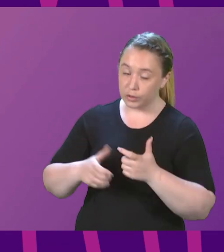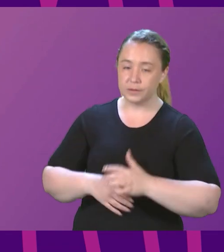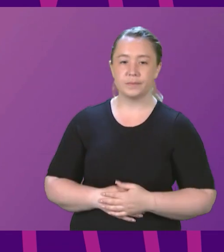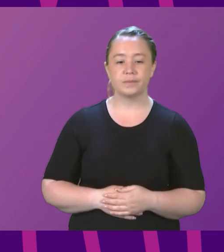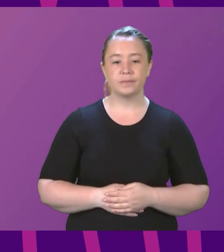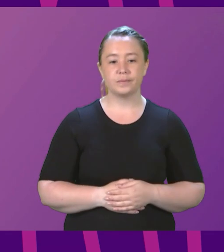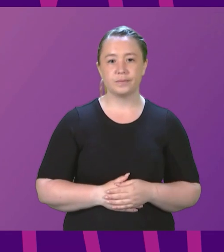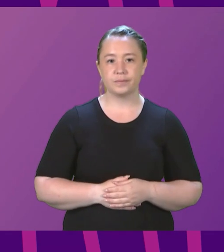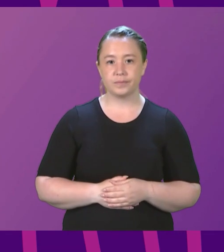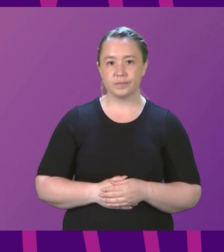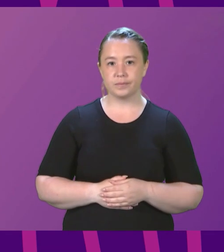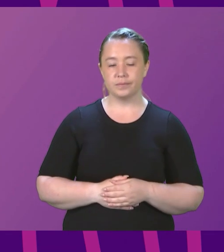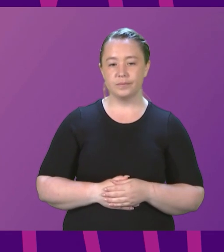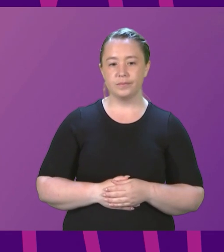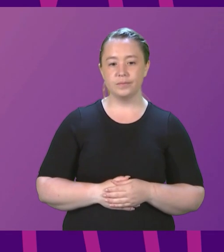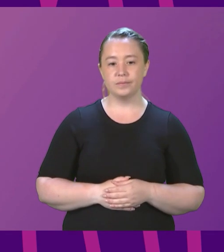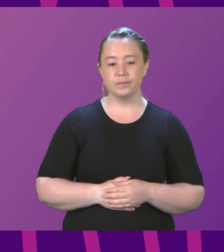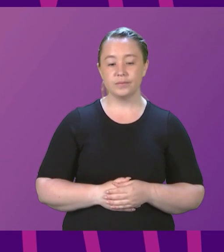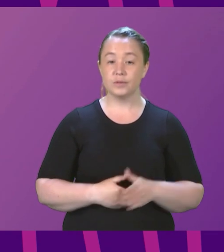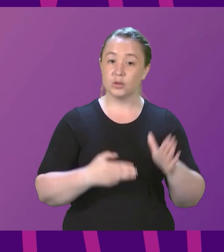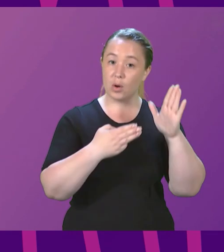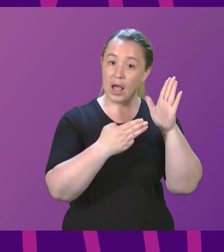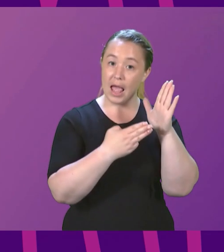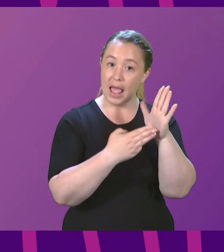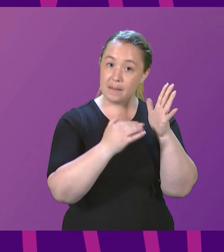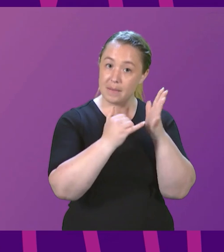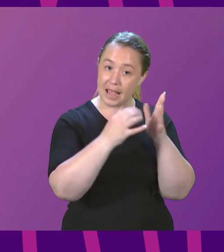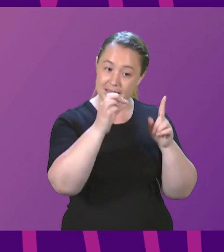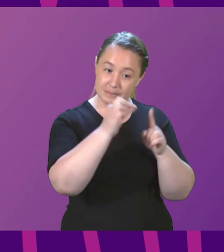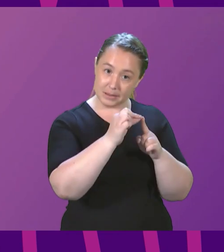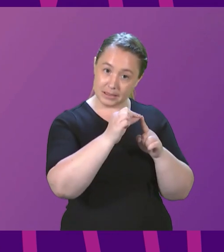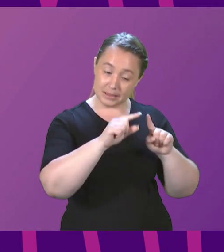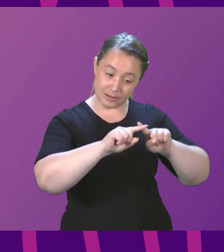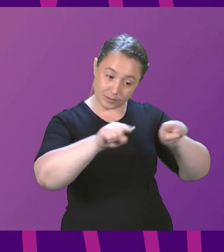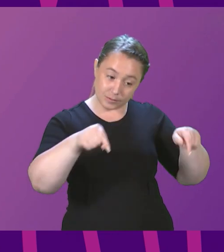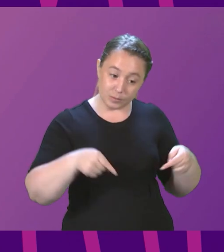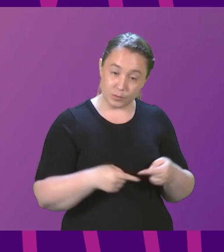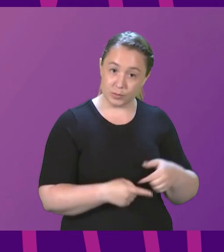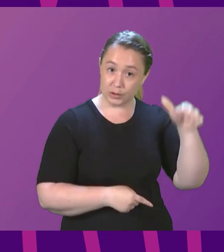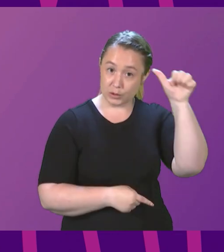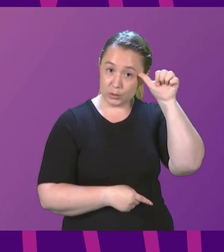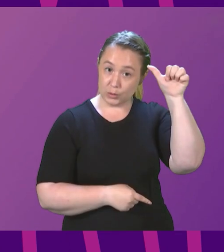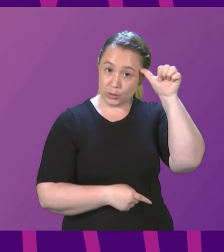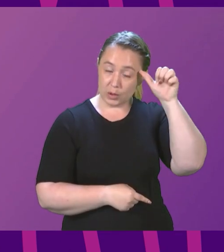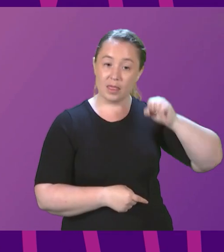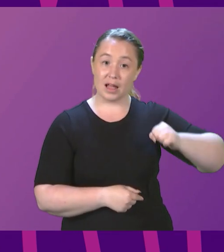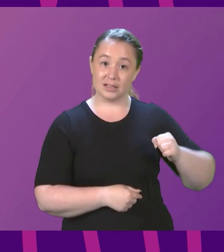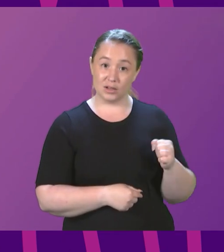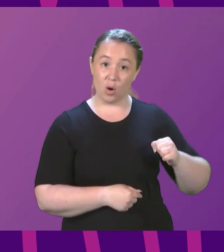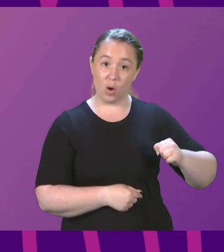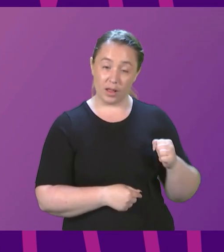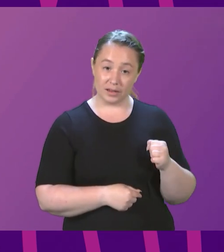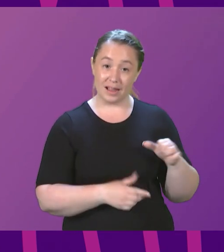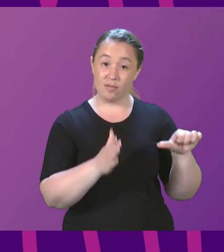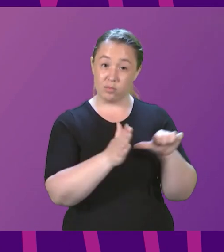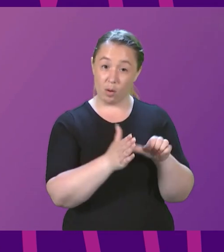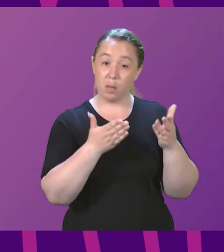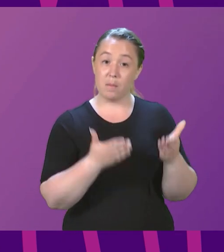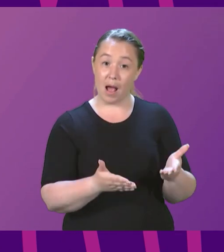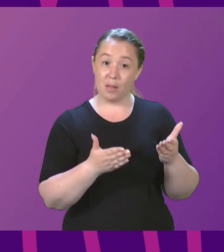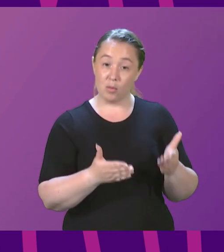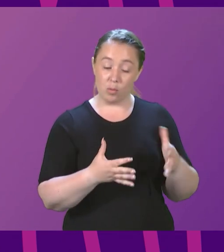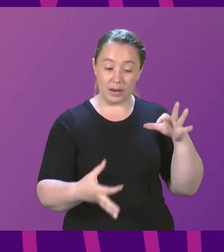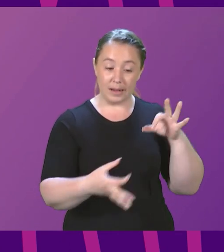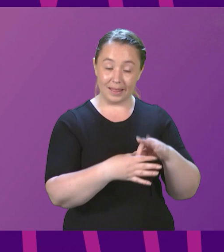Thank you, presiding officer. As MSPs, we are all acutely aware that Scotland currently faces a workforce crisis